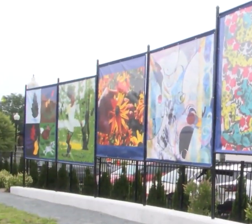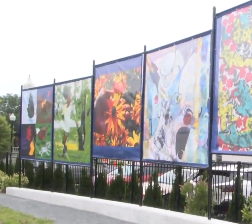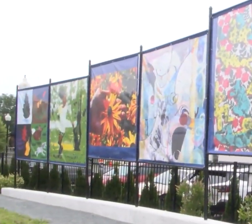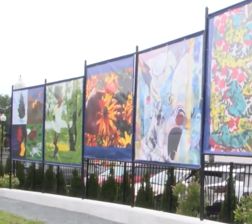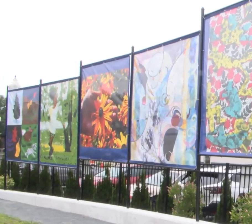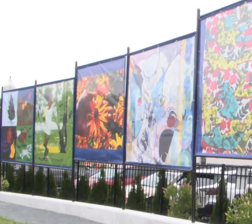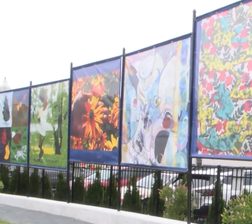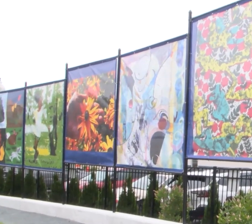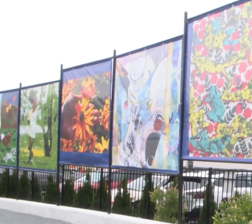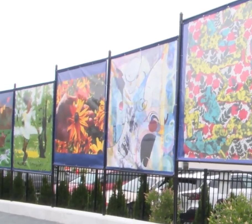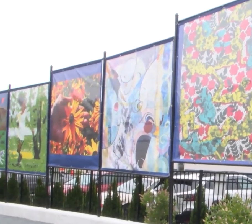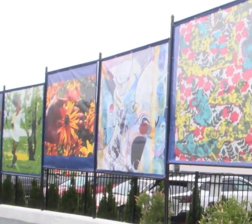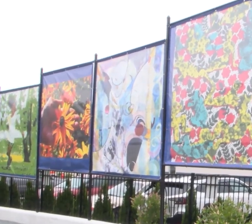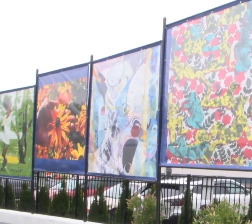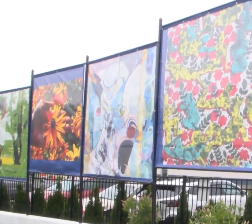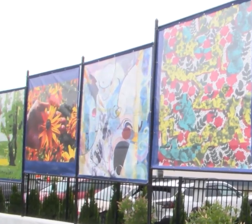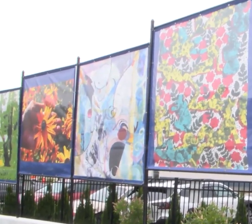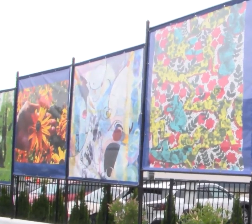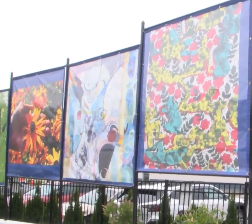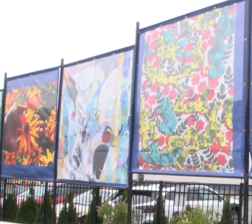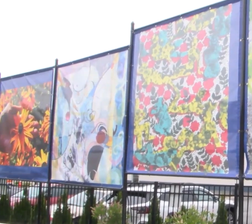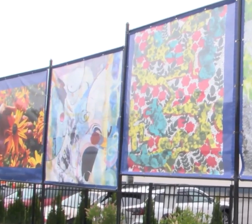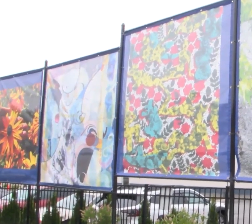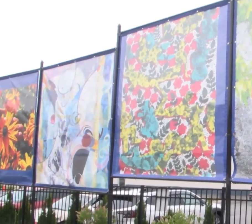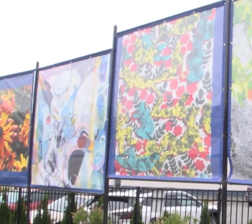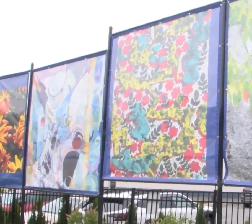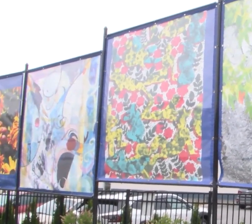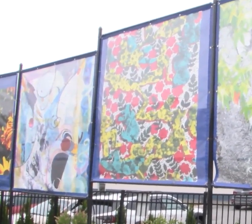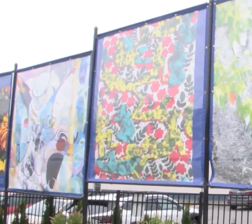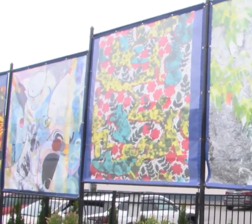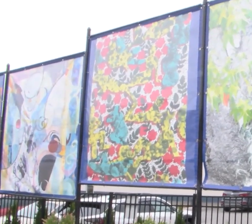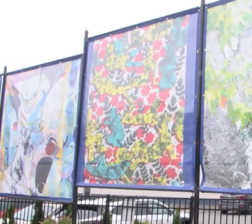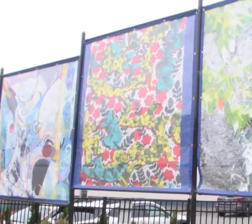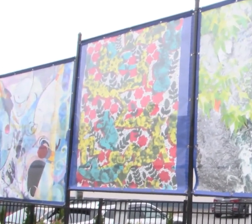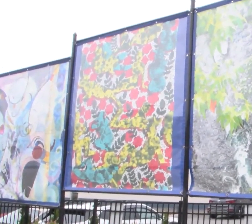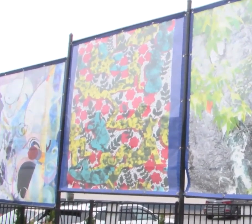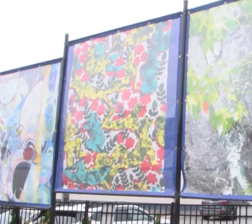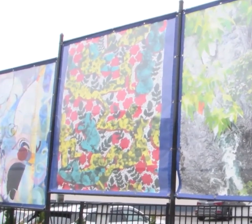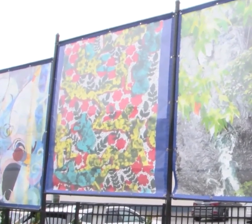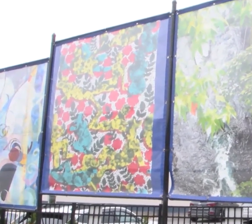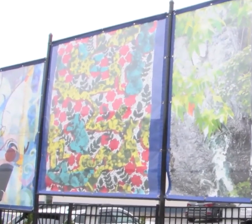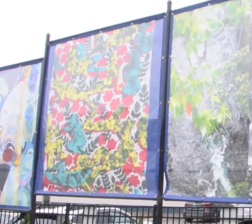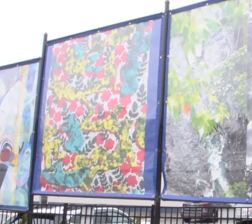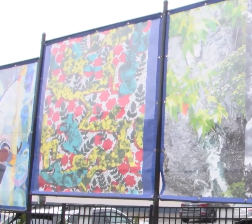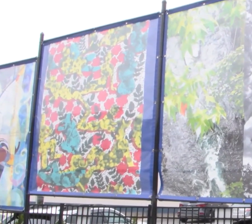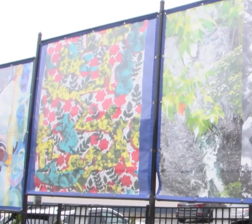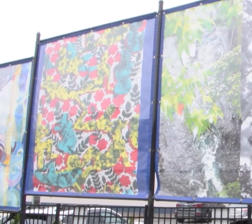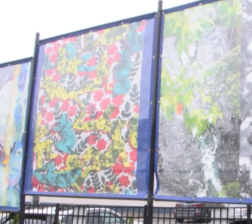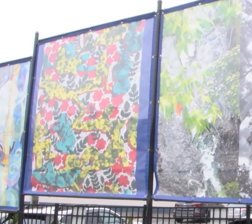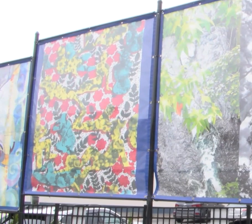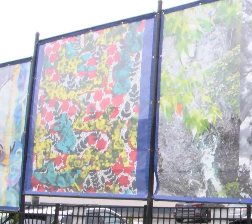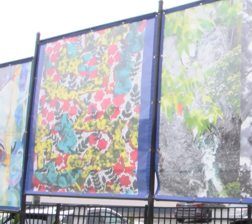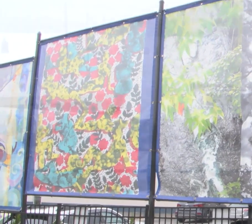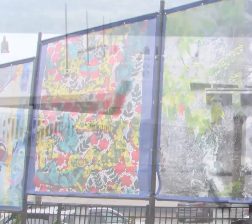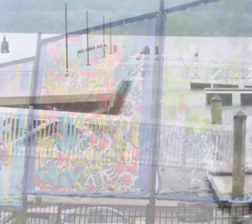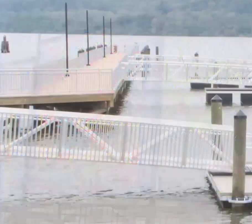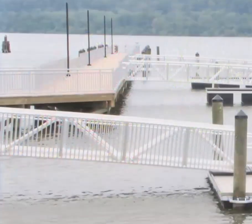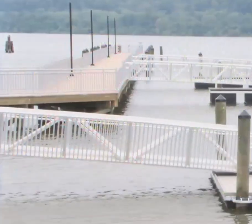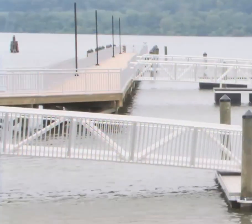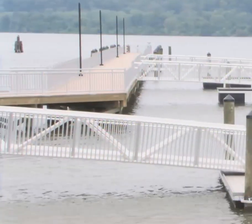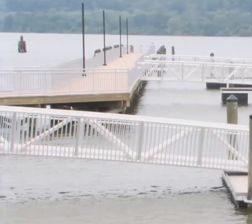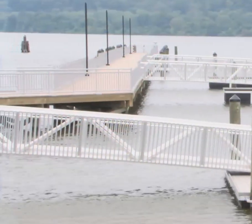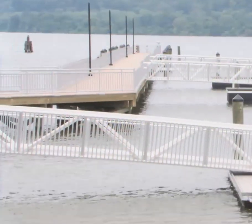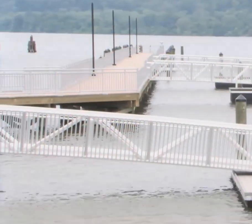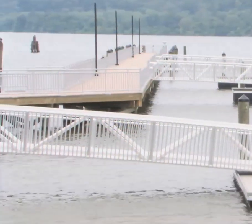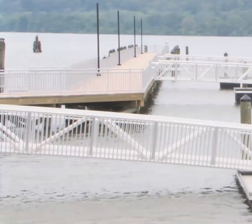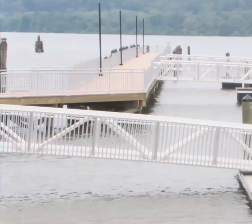play, view art and attend community events. Fleishman Pier and Park renovations have been completed with the exception